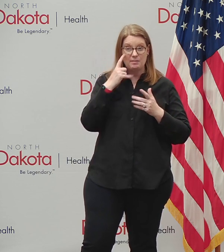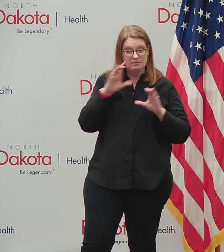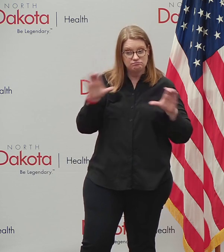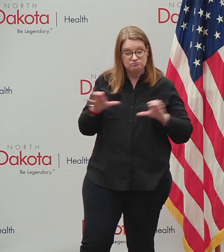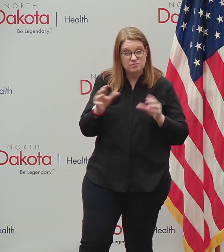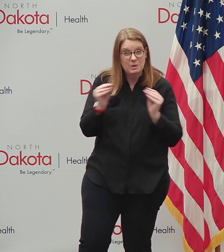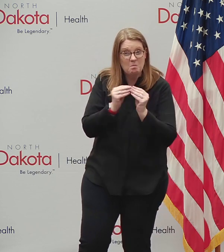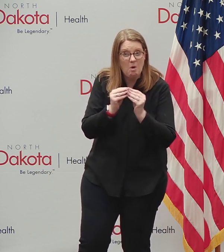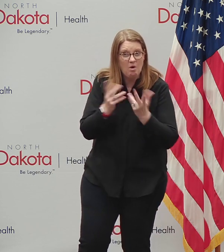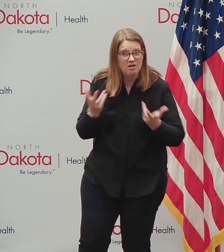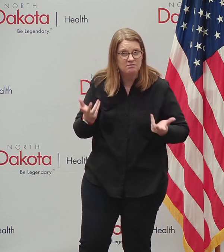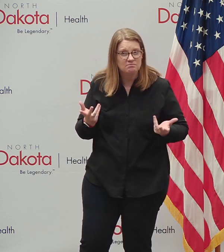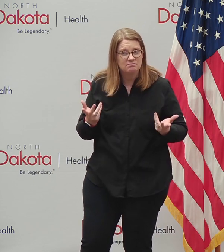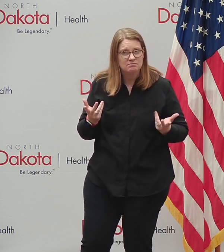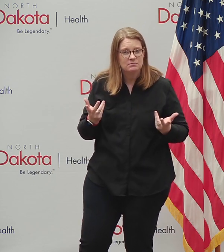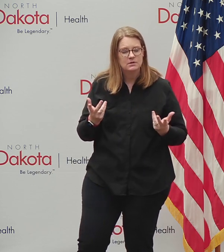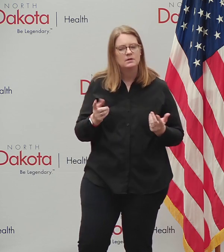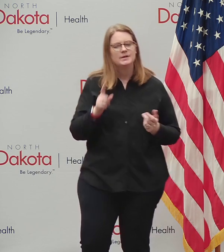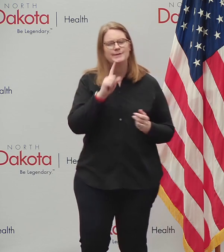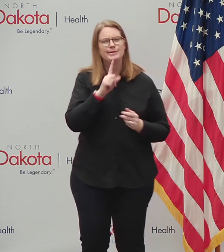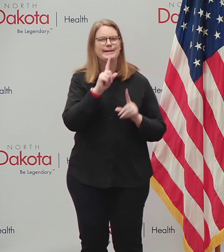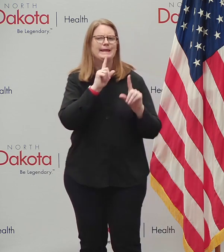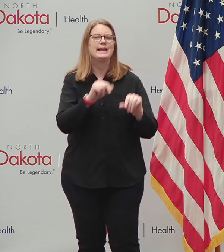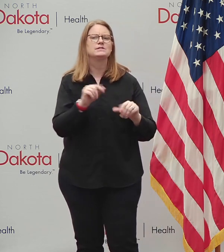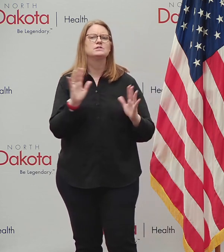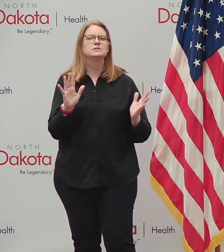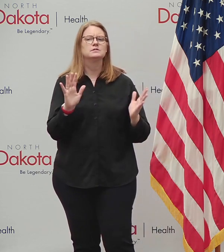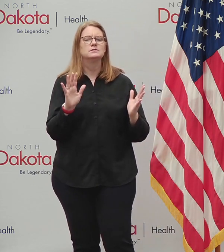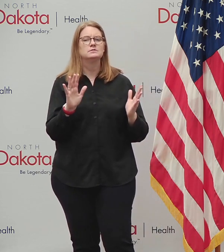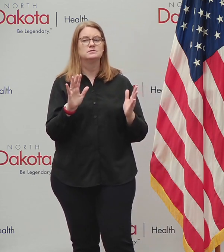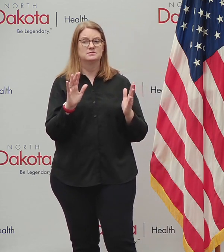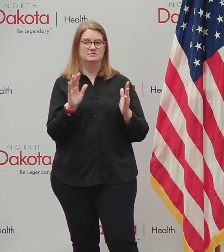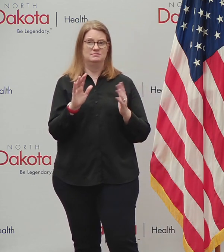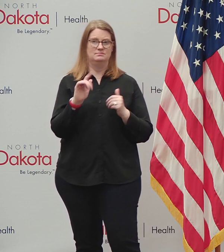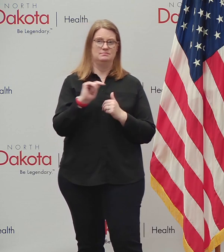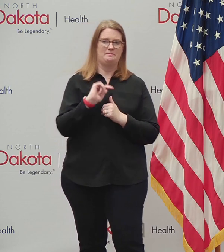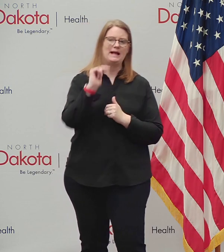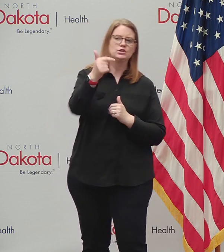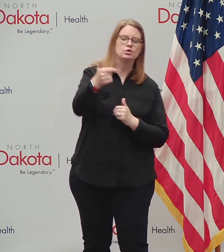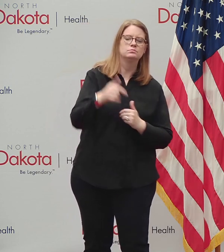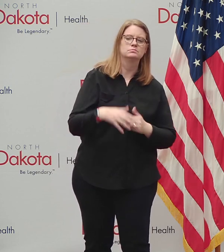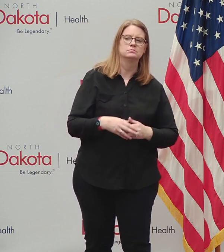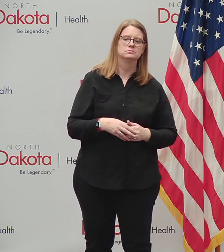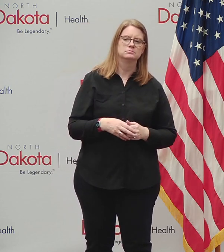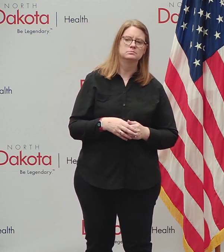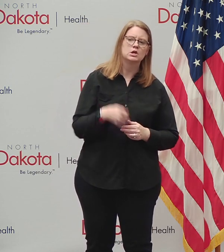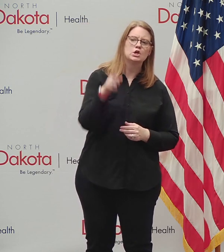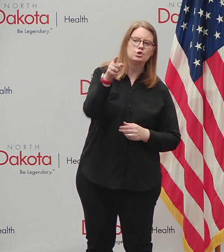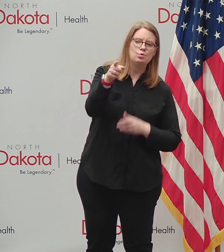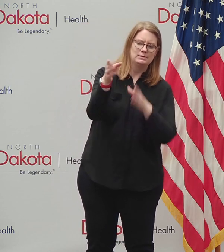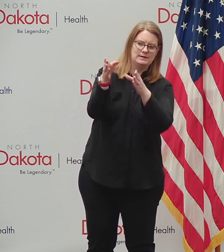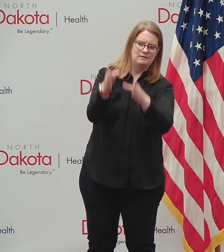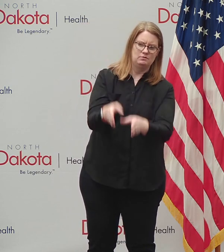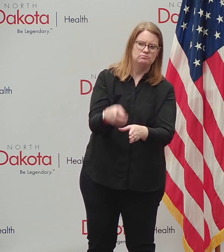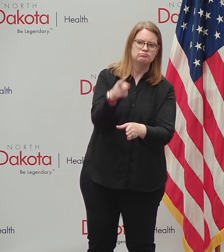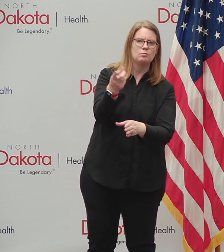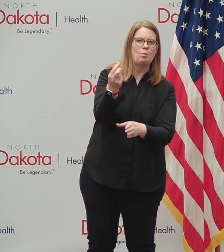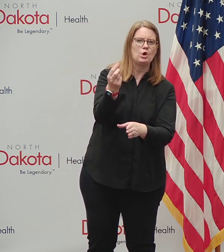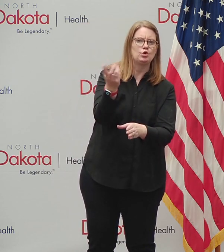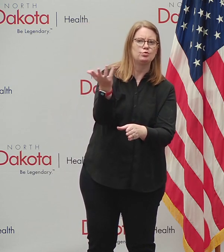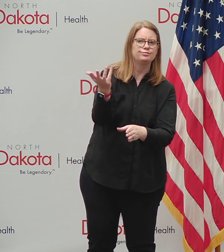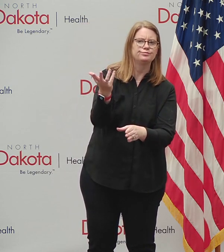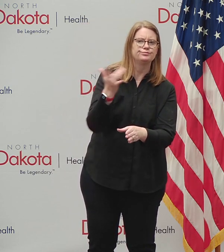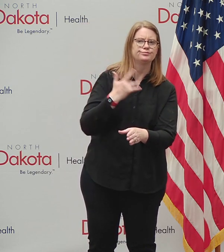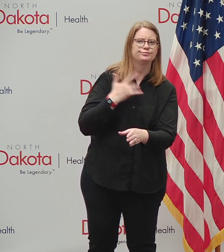And I think the answer to that is really also a question back to you, is what are you as an individual going to do? Because